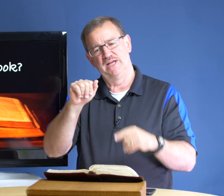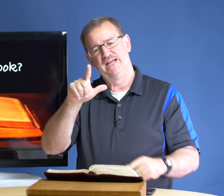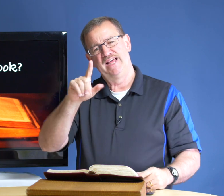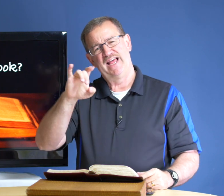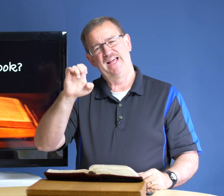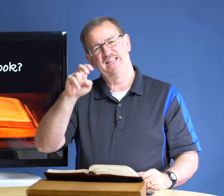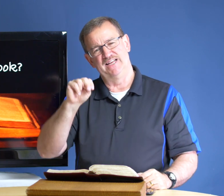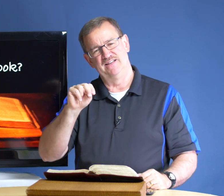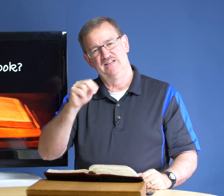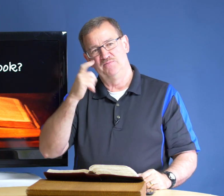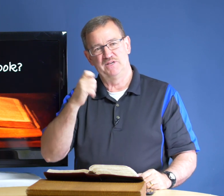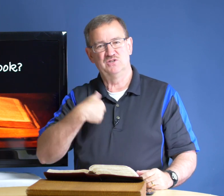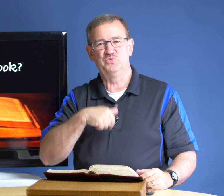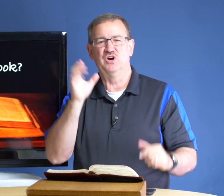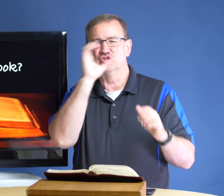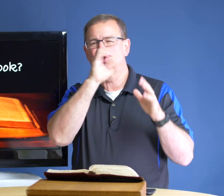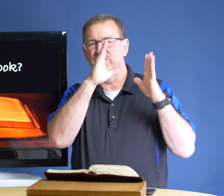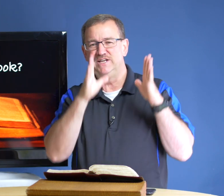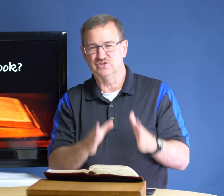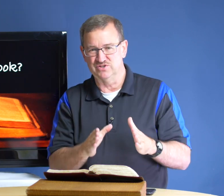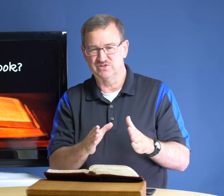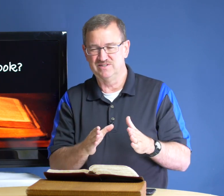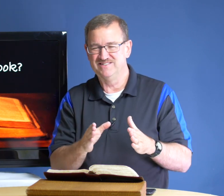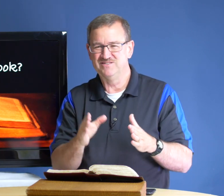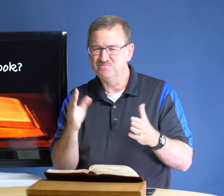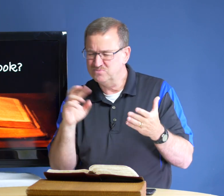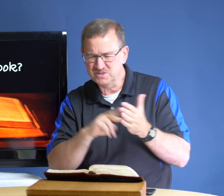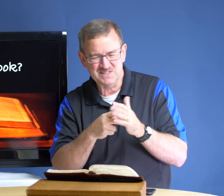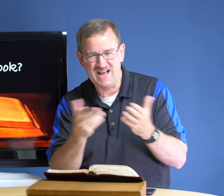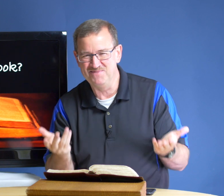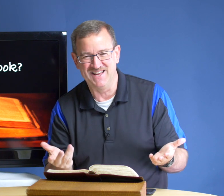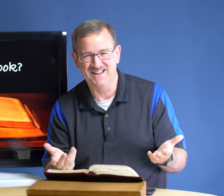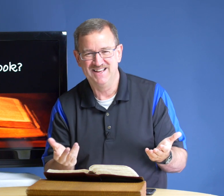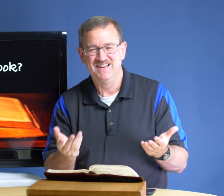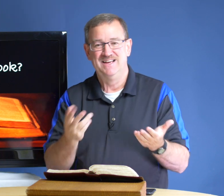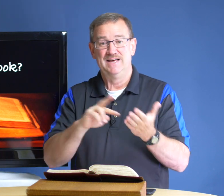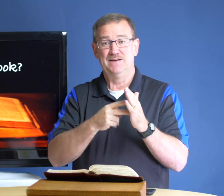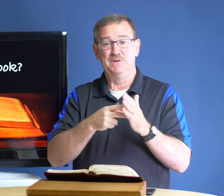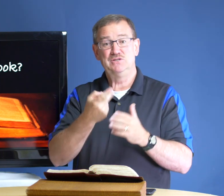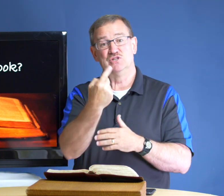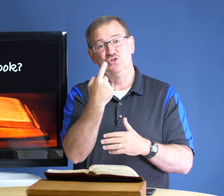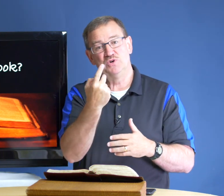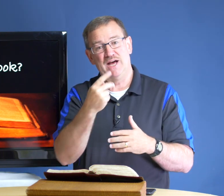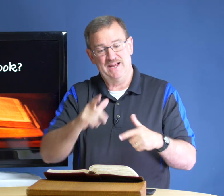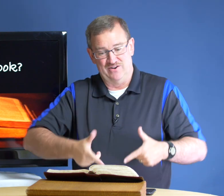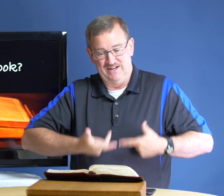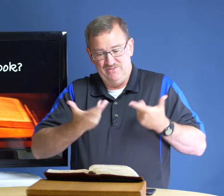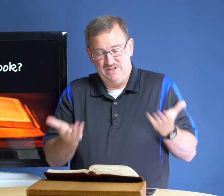alien because we are strangers what does that mean it means that you and i are living